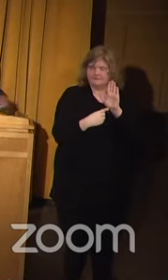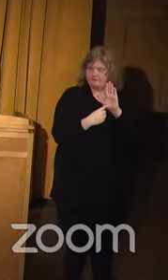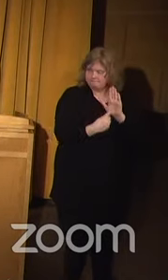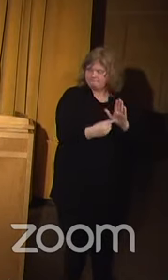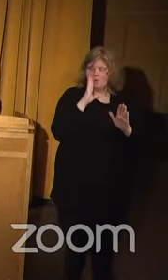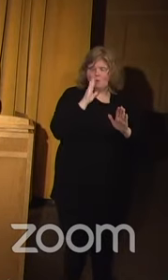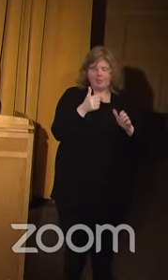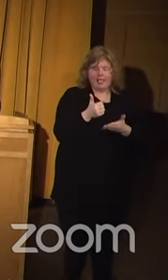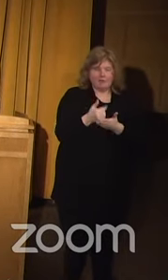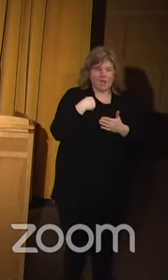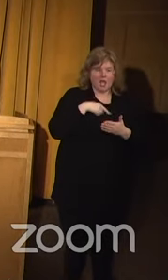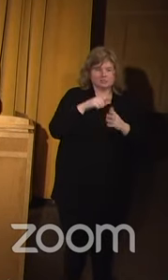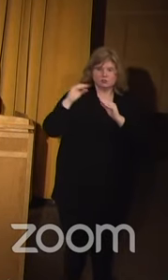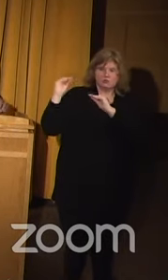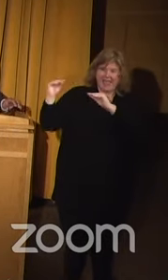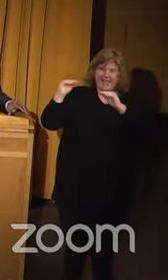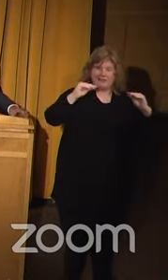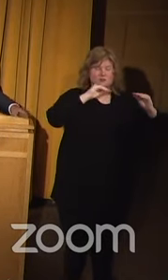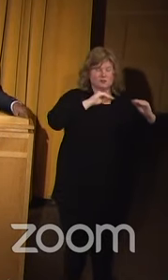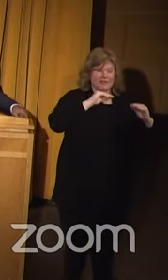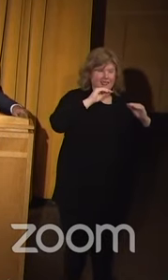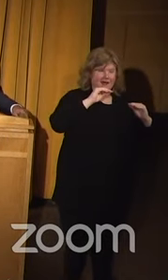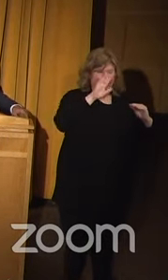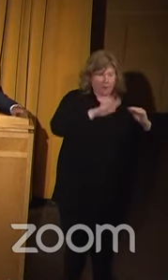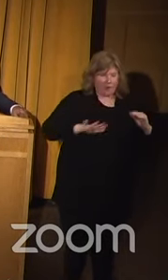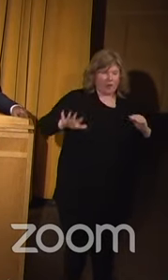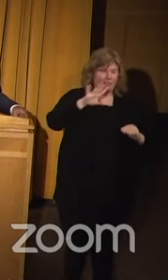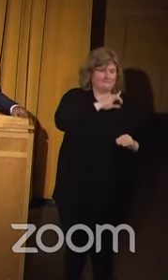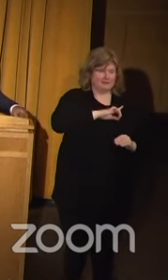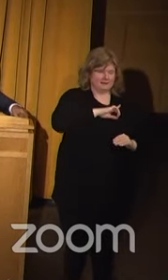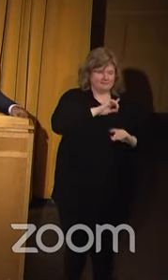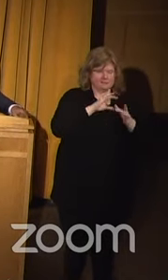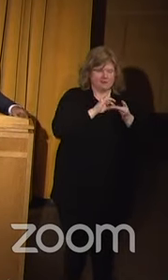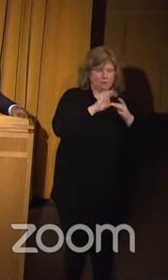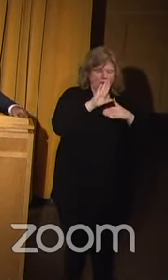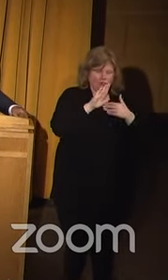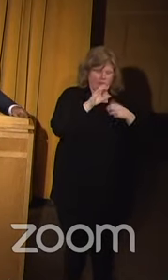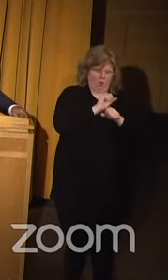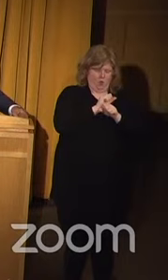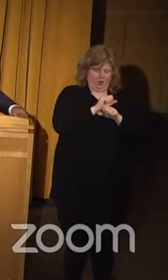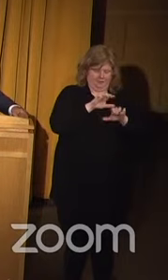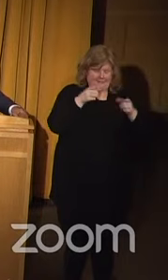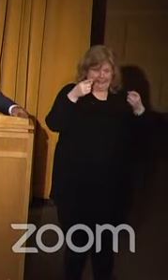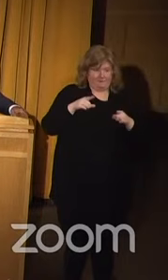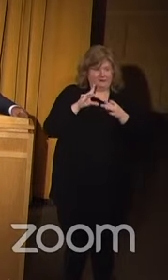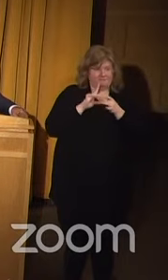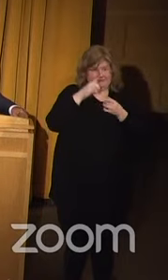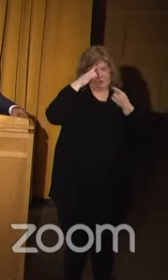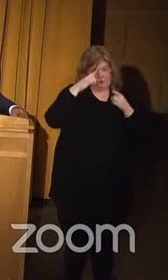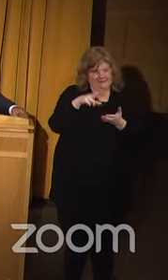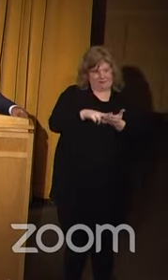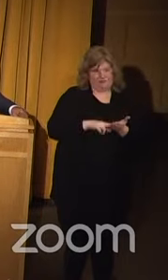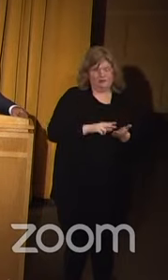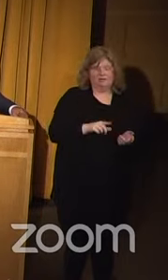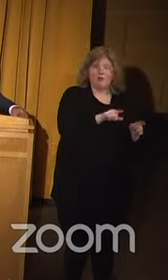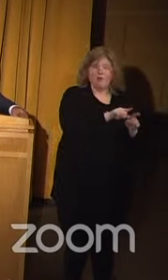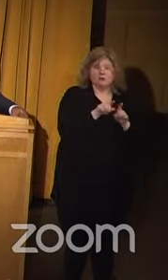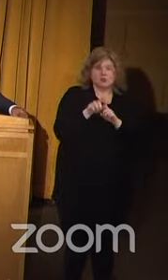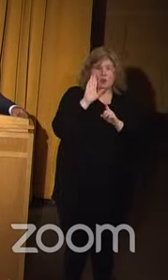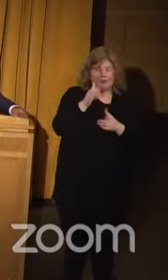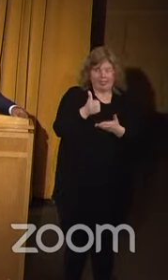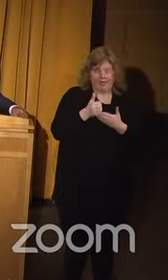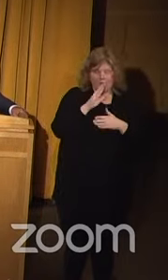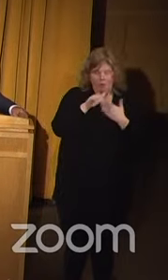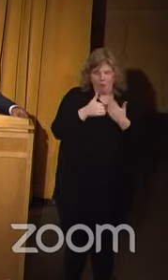educate all of Minneapolis about the work on the consent decree. But it will also help all of us lay the